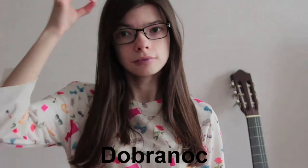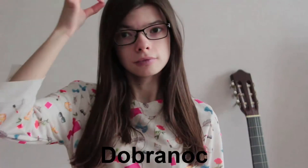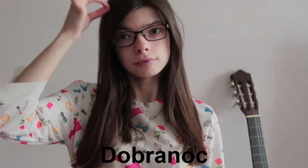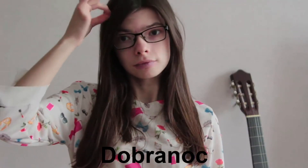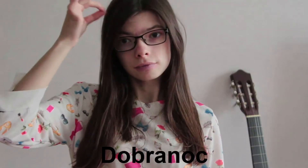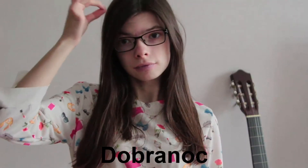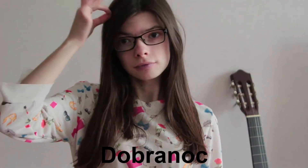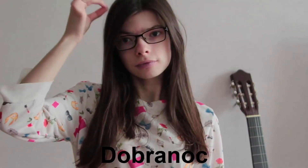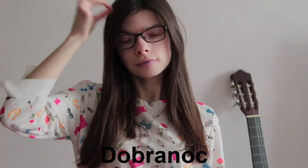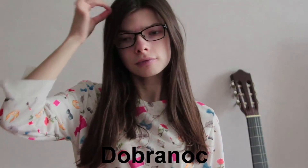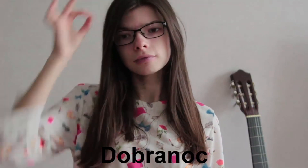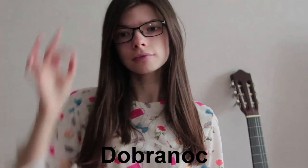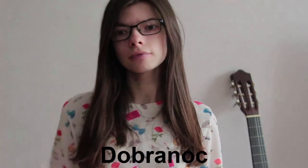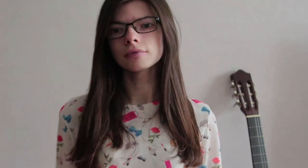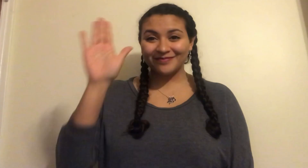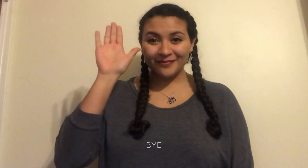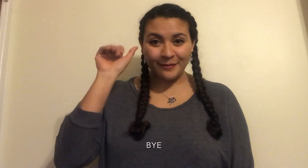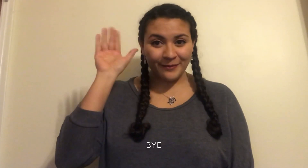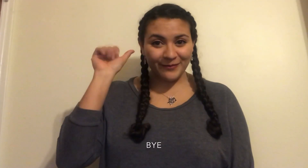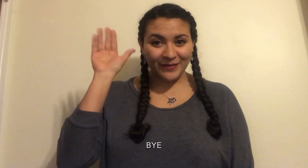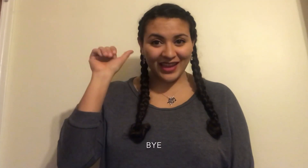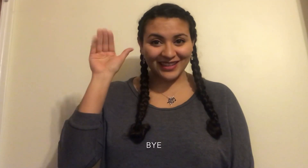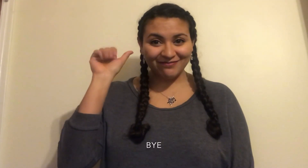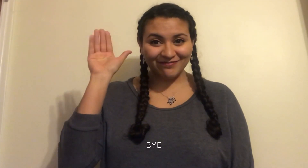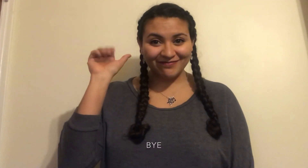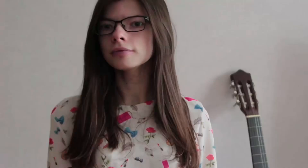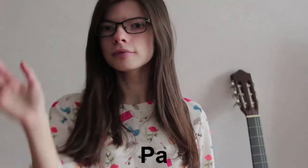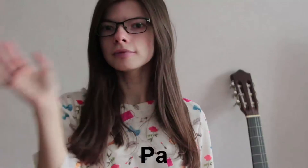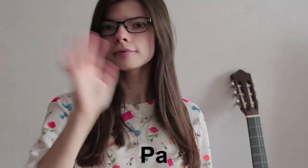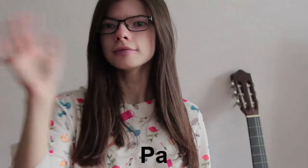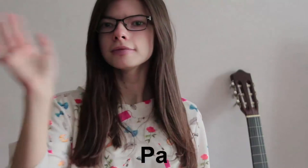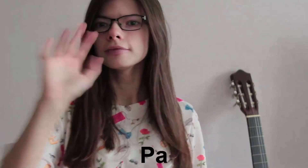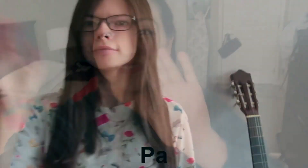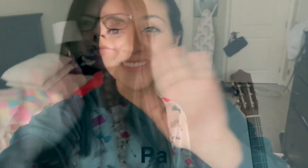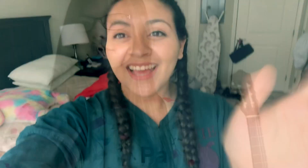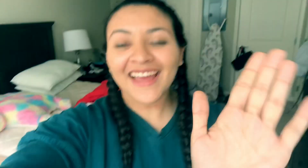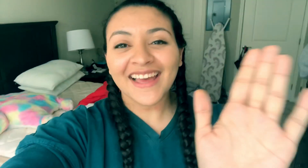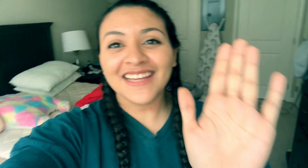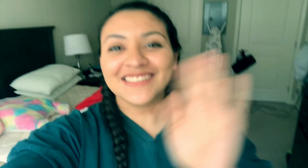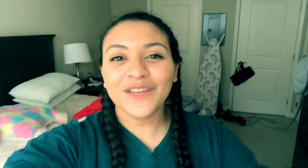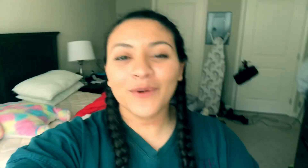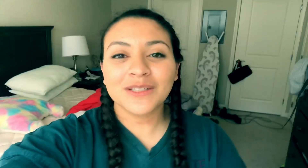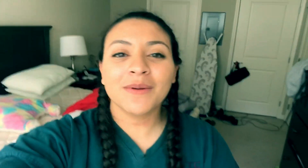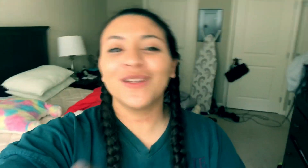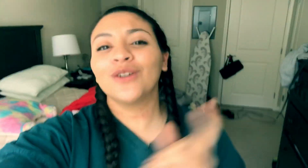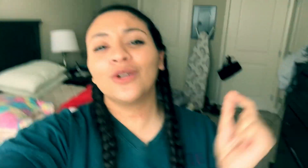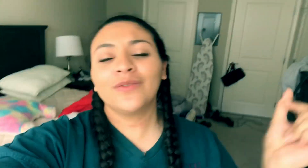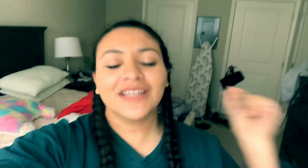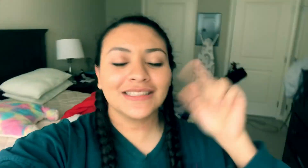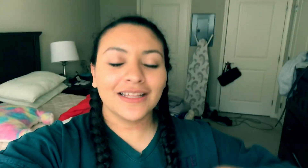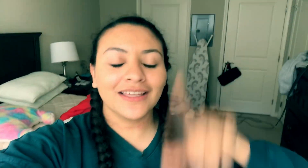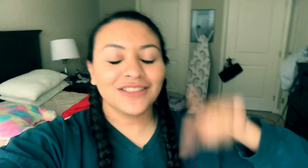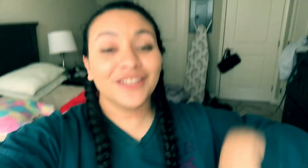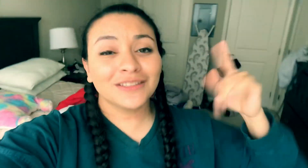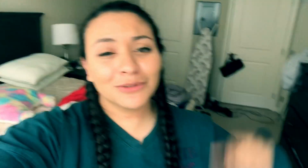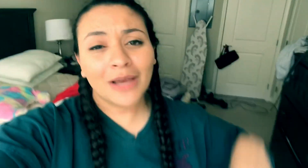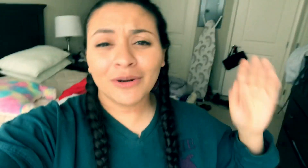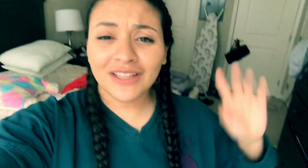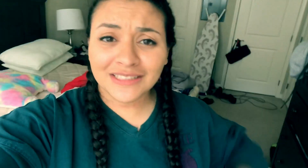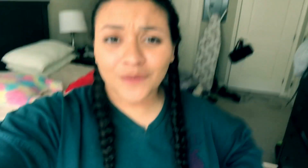Dzień Dobranoc. Bye. Pa. No. Hi guys. Thank you for watching my video. Don't forget to like and share and subscribe and all that stuff